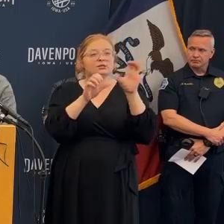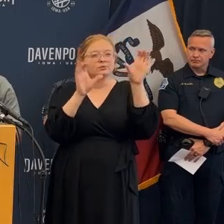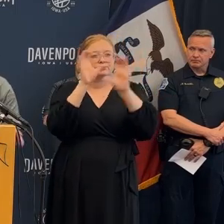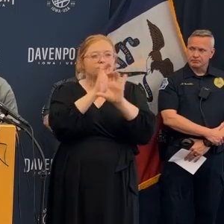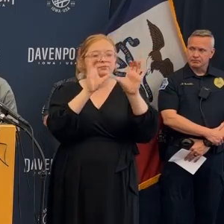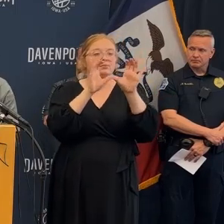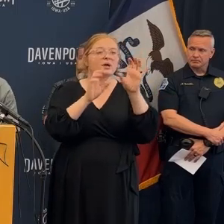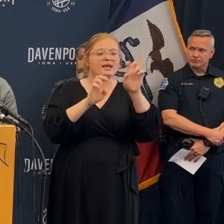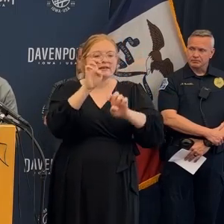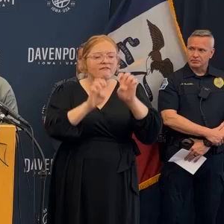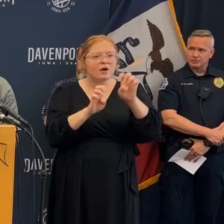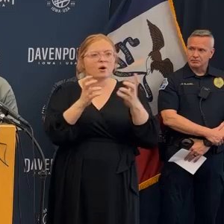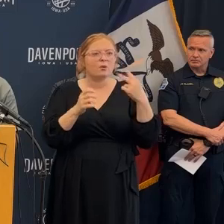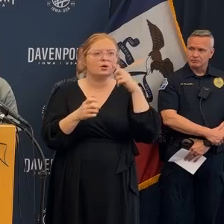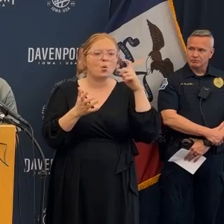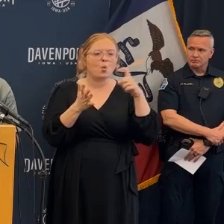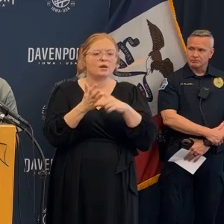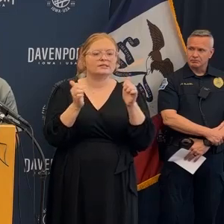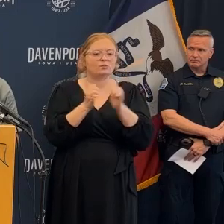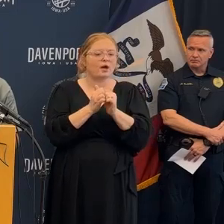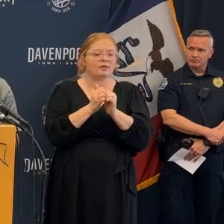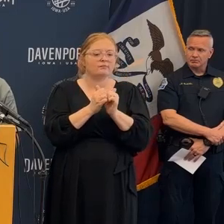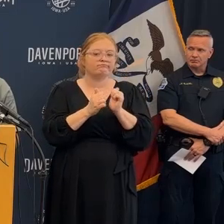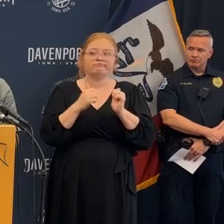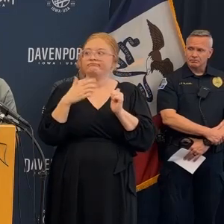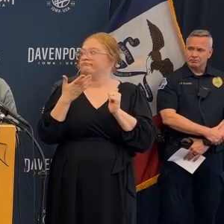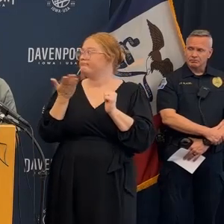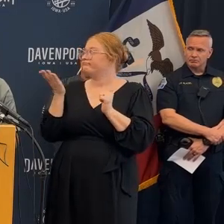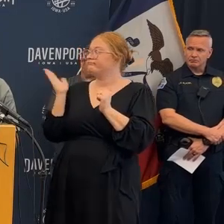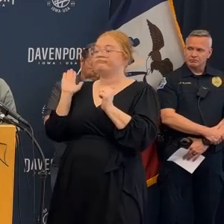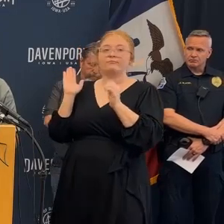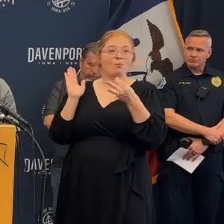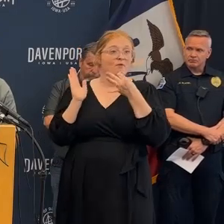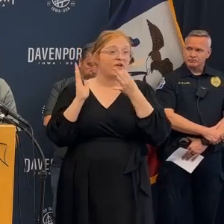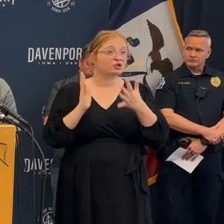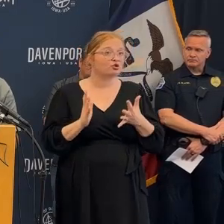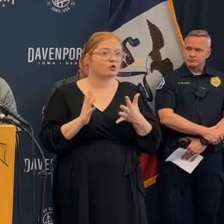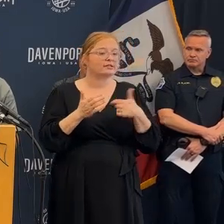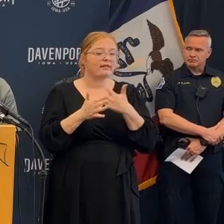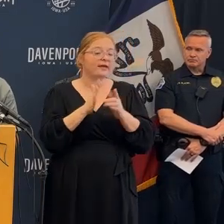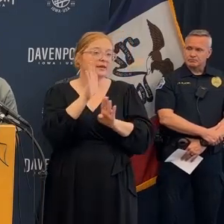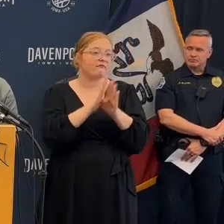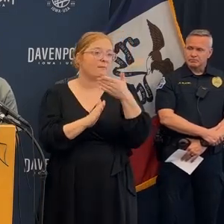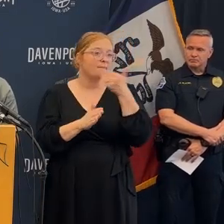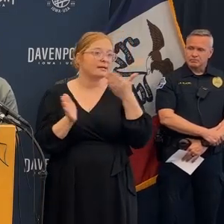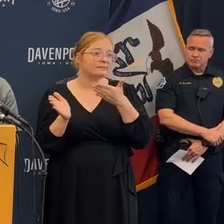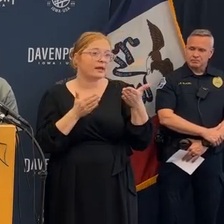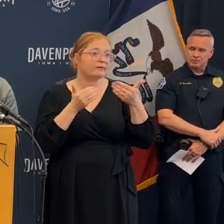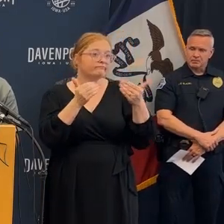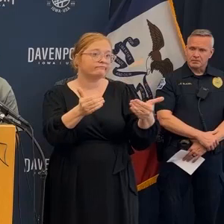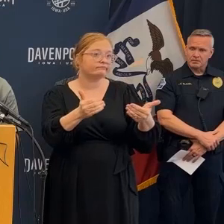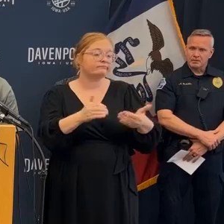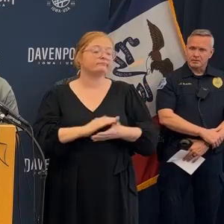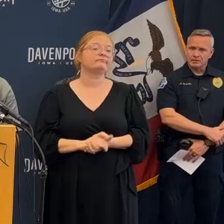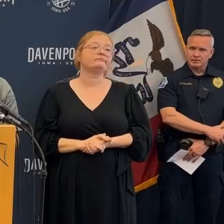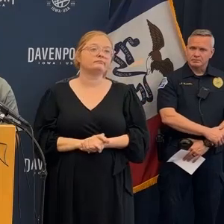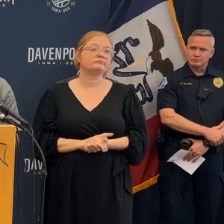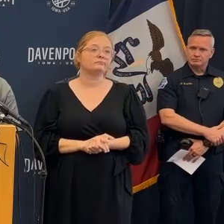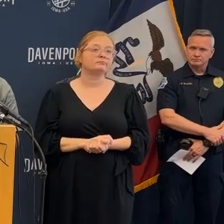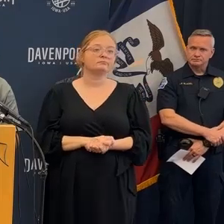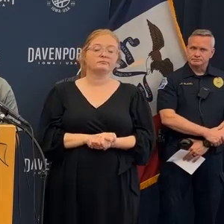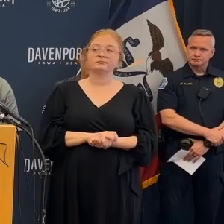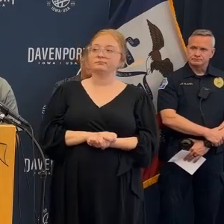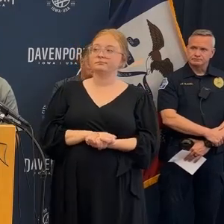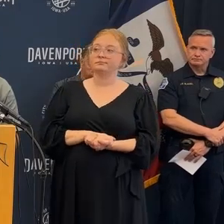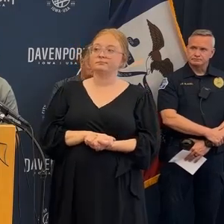there it shifted at some point so we could walk out of this room right now and that building could only have 20 minutes on top